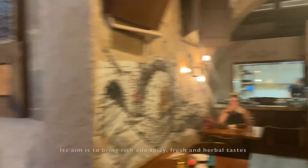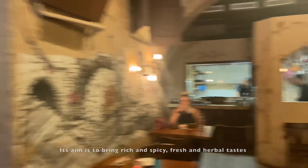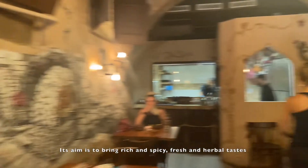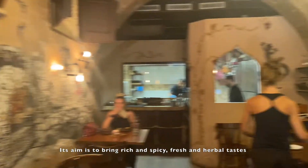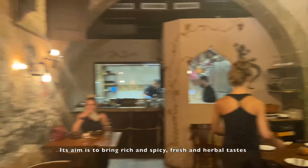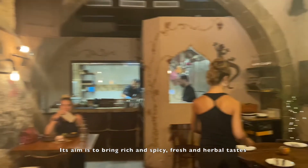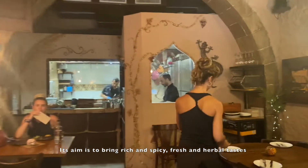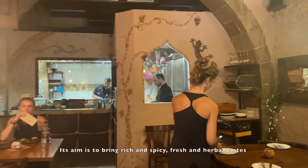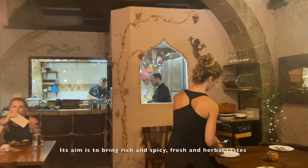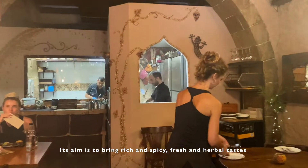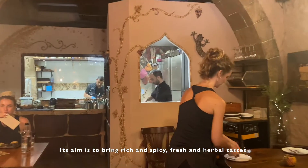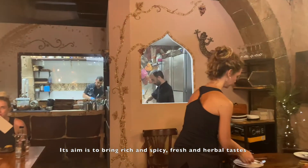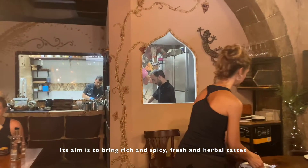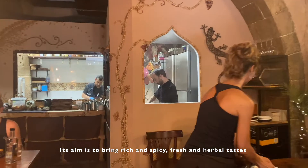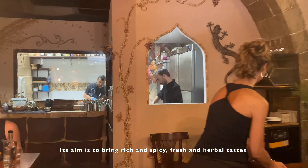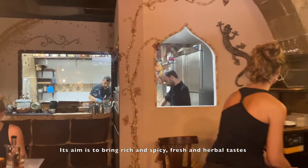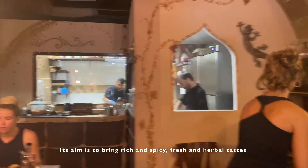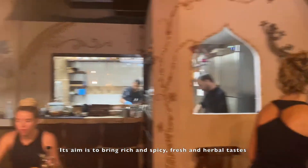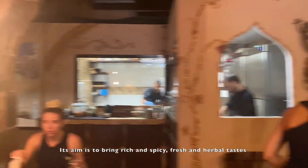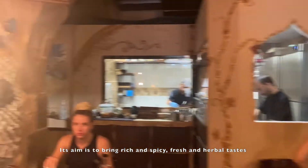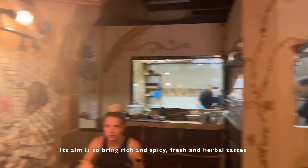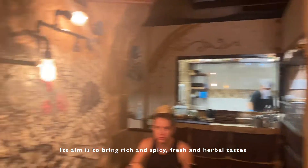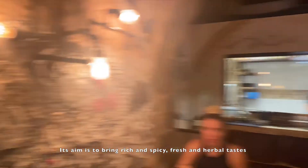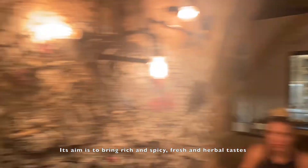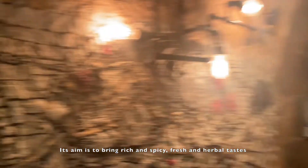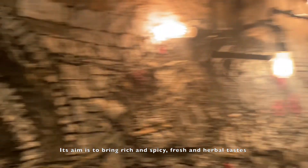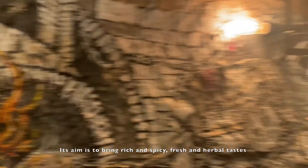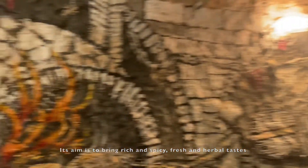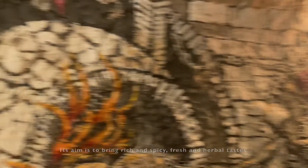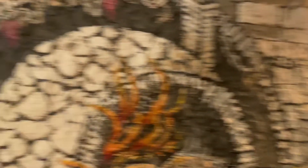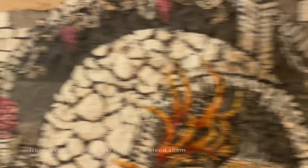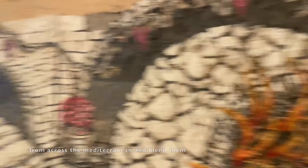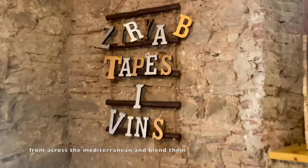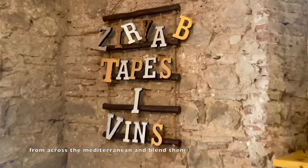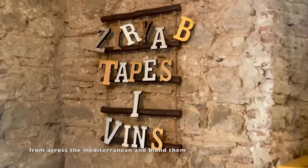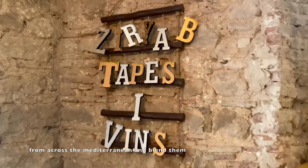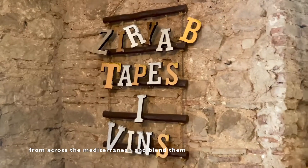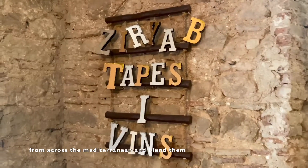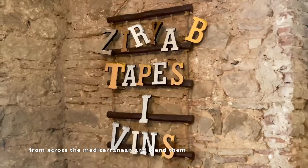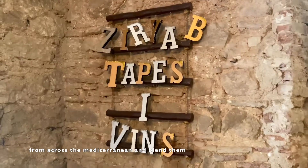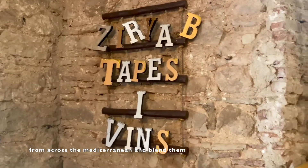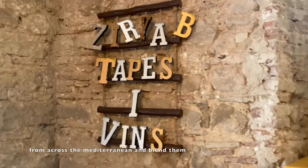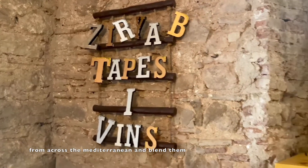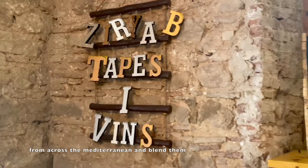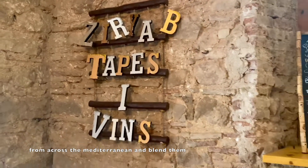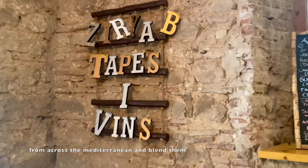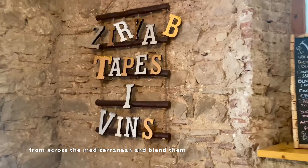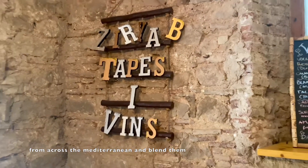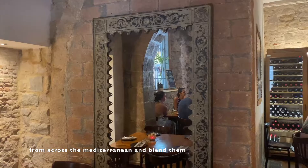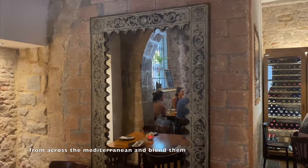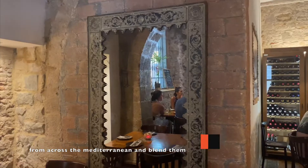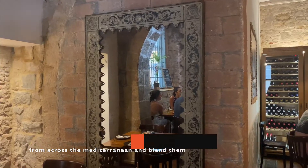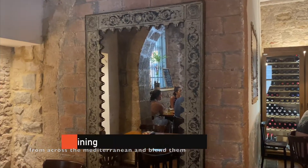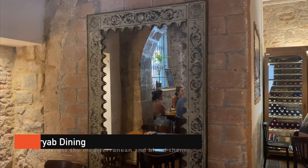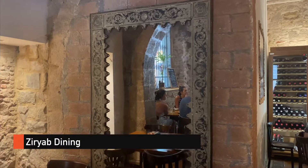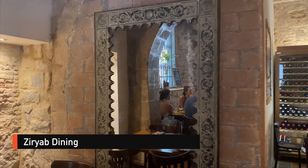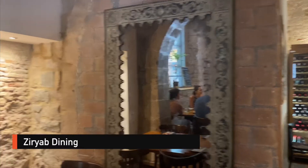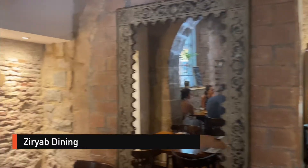fresh and herbal tastes from across the Mediterranean and blend them with the traditional tastes